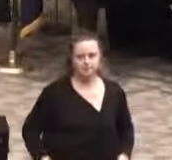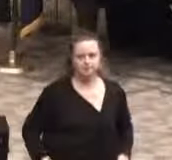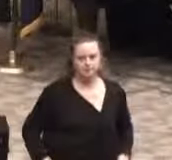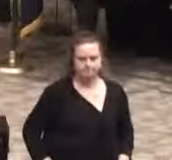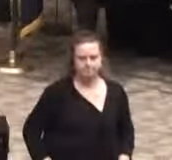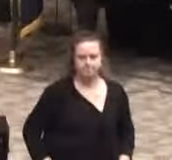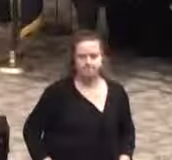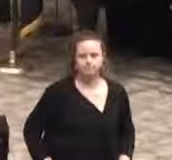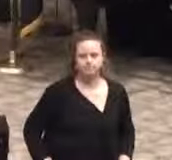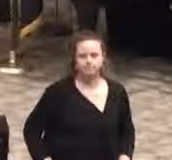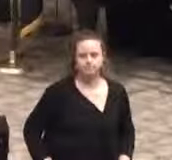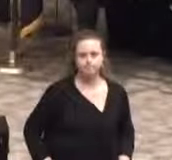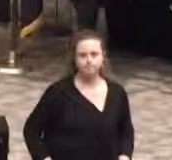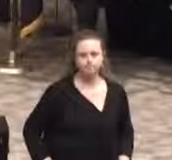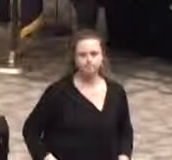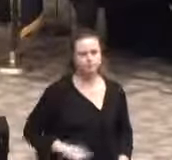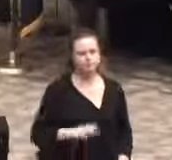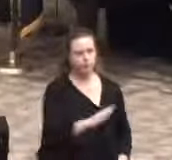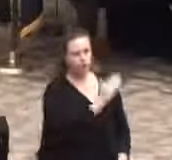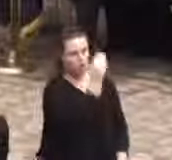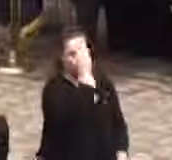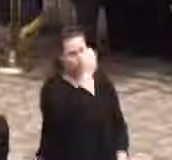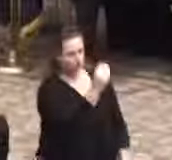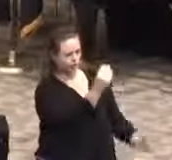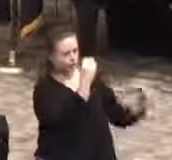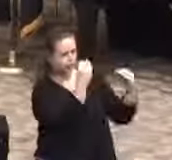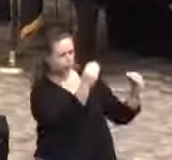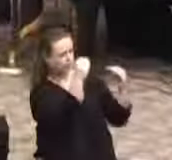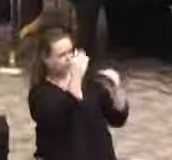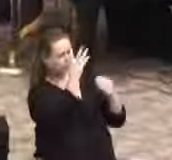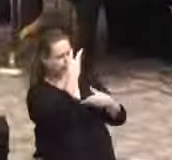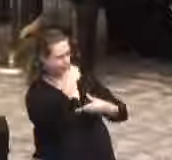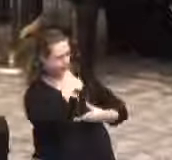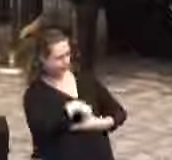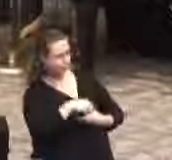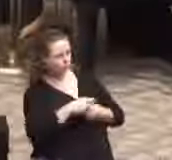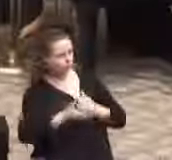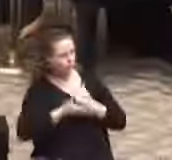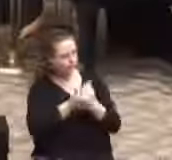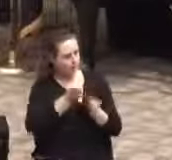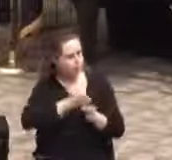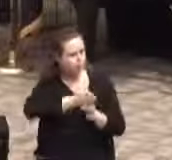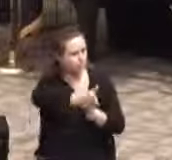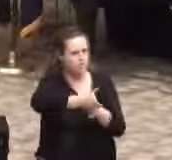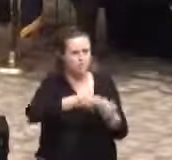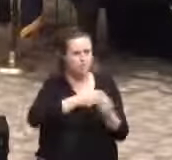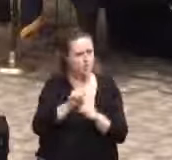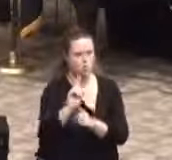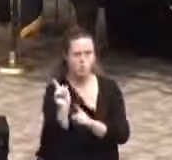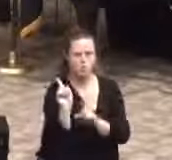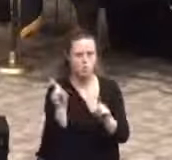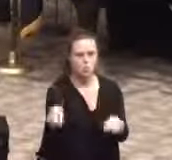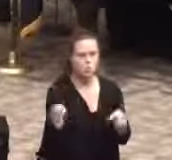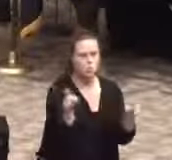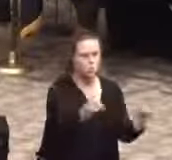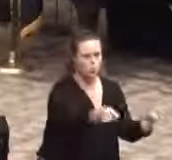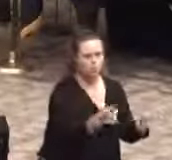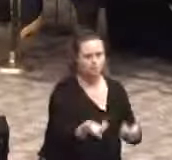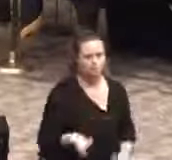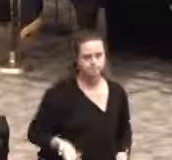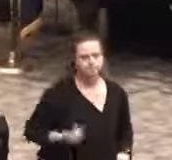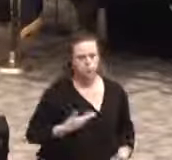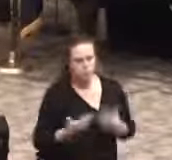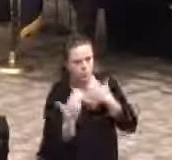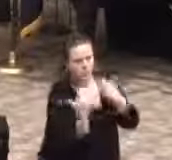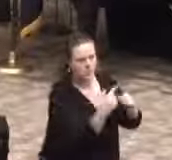The knowledge they gave us will help us in our career path no matter what direction we take. So at this time, I would like to extend